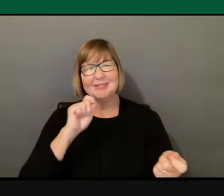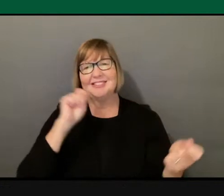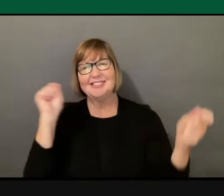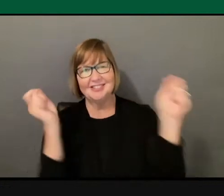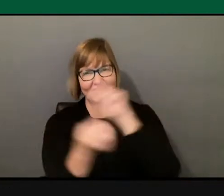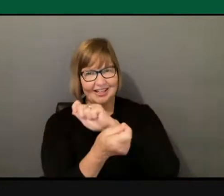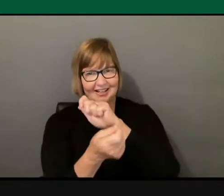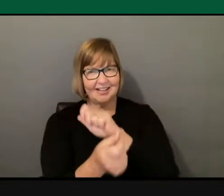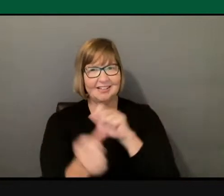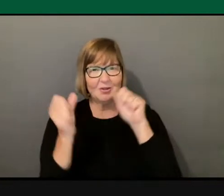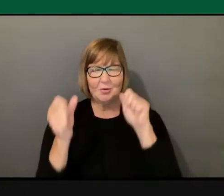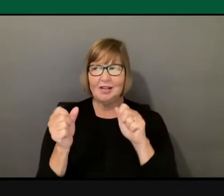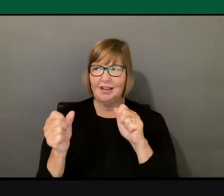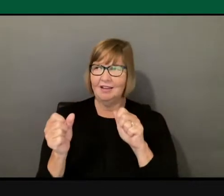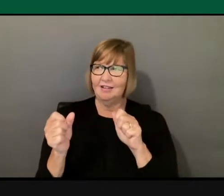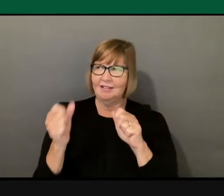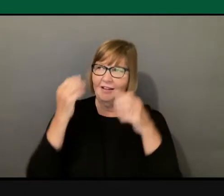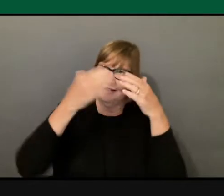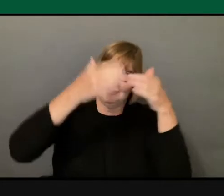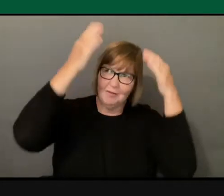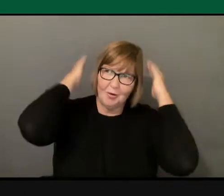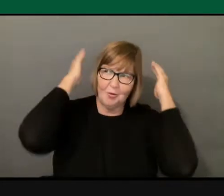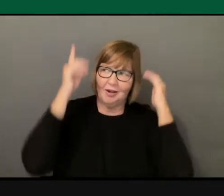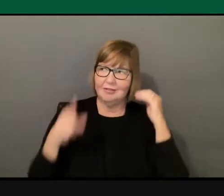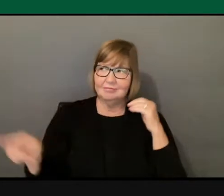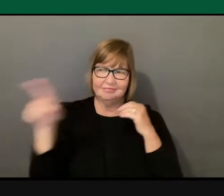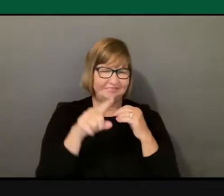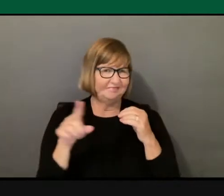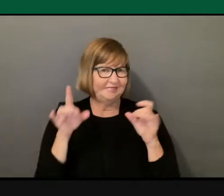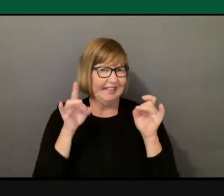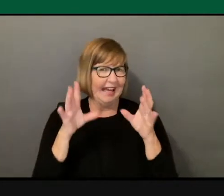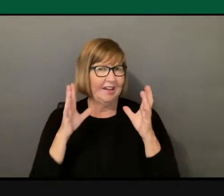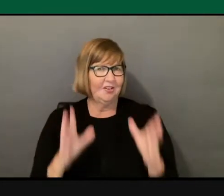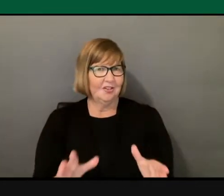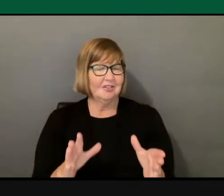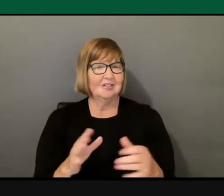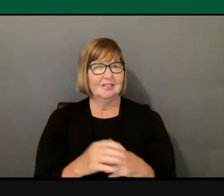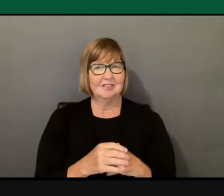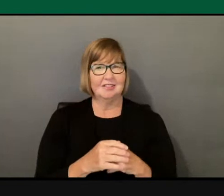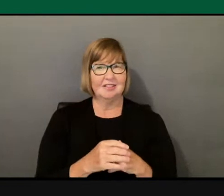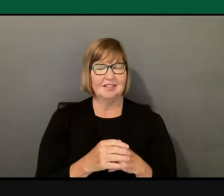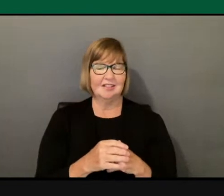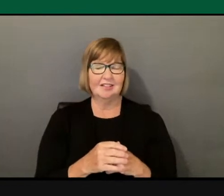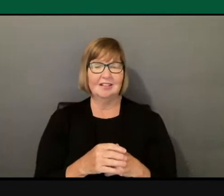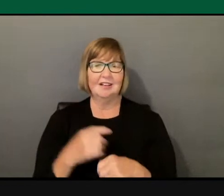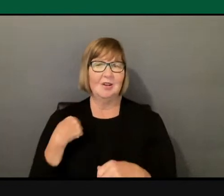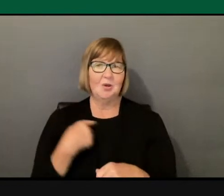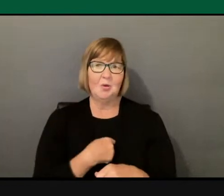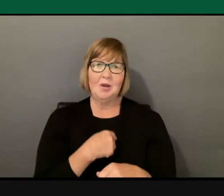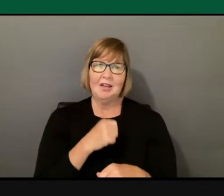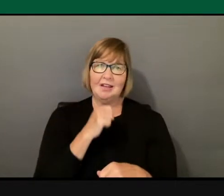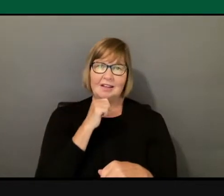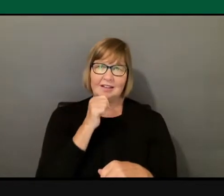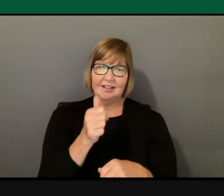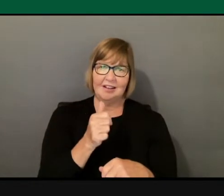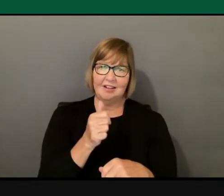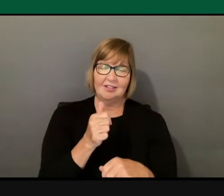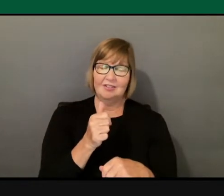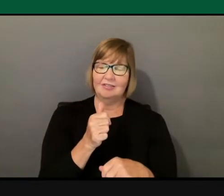so long as we don't even unintentionally hate each other.